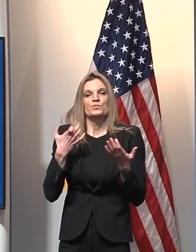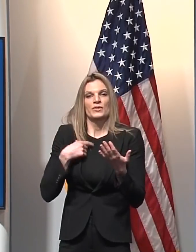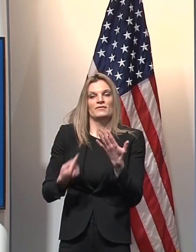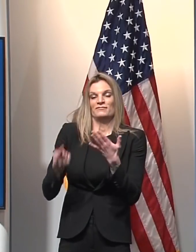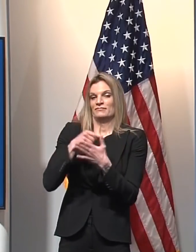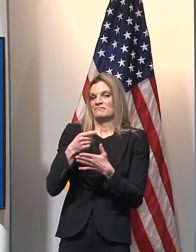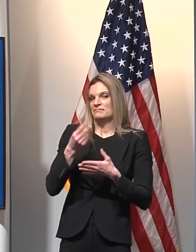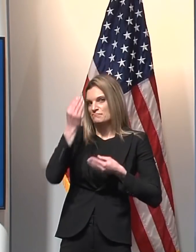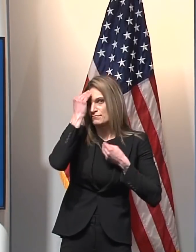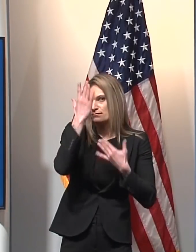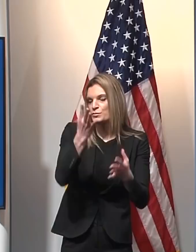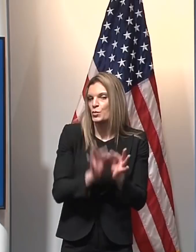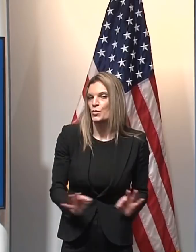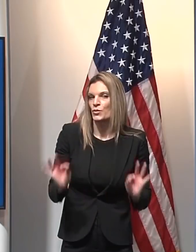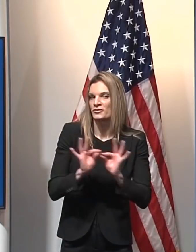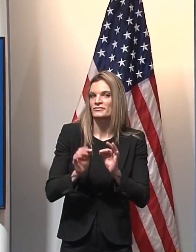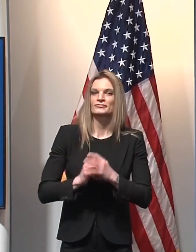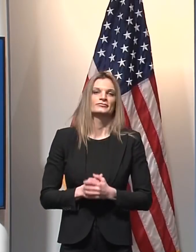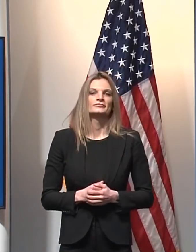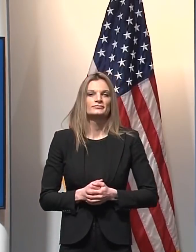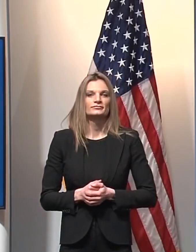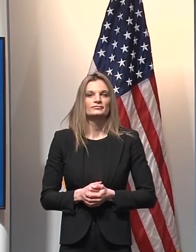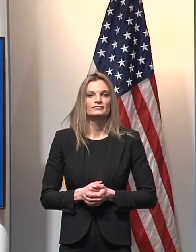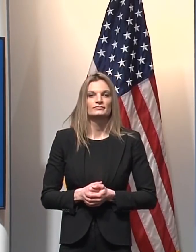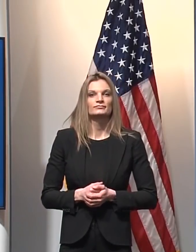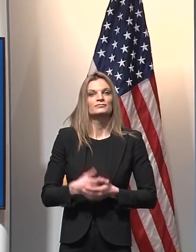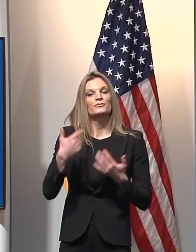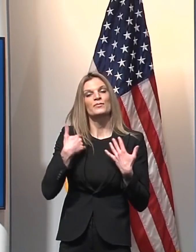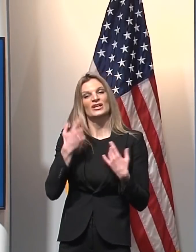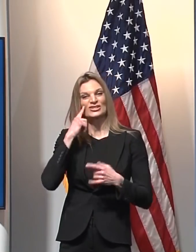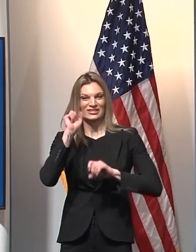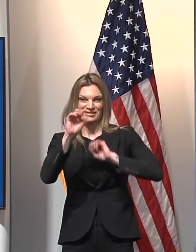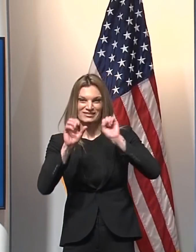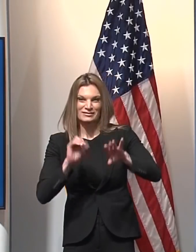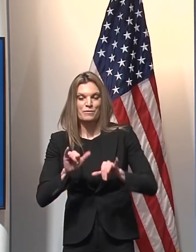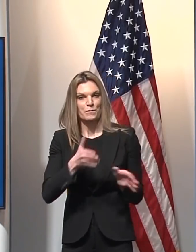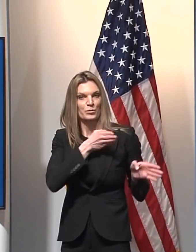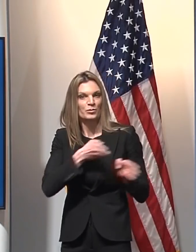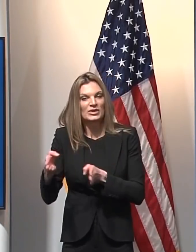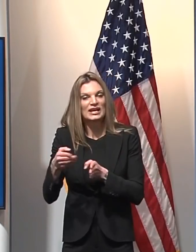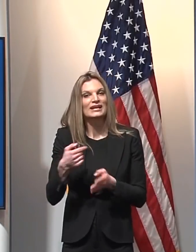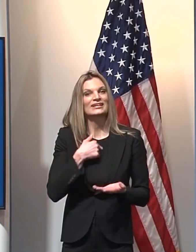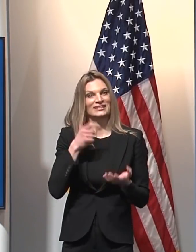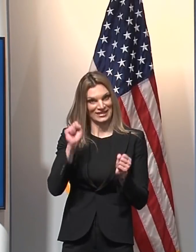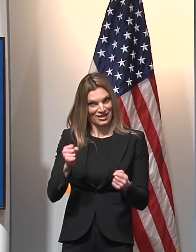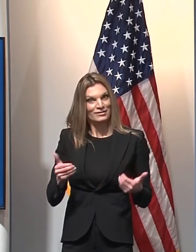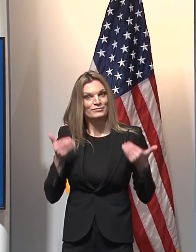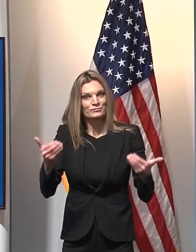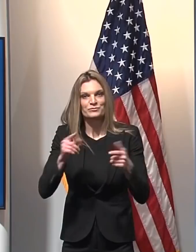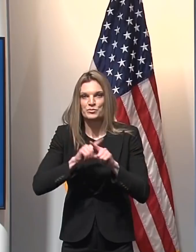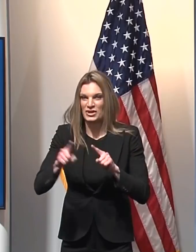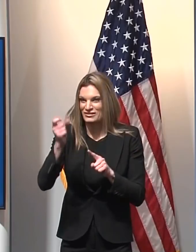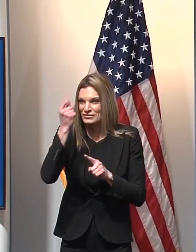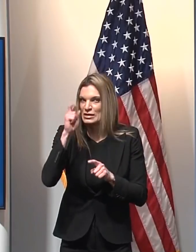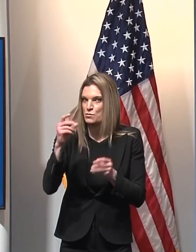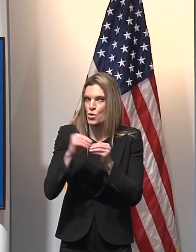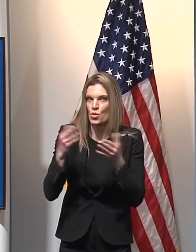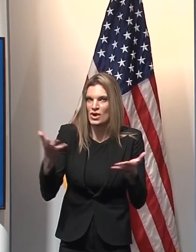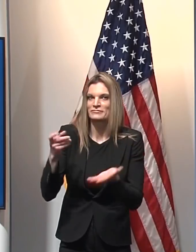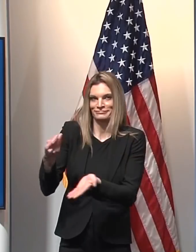request. The simple fact is this recovery will require additional resources to meet the needs of our students.